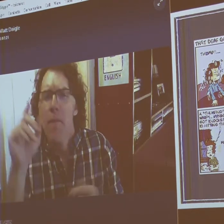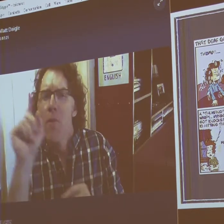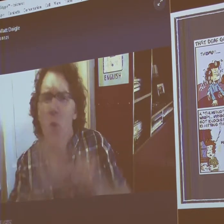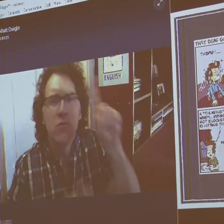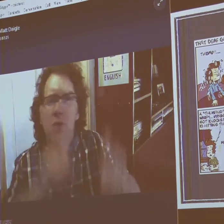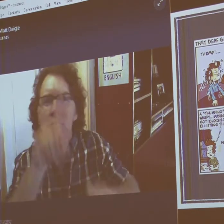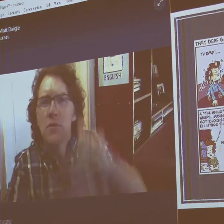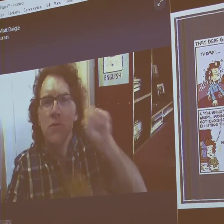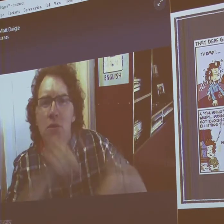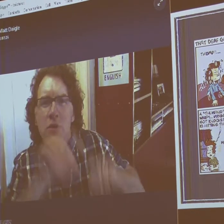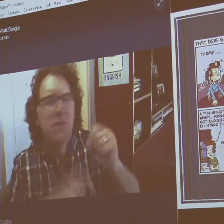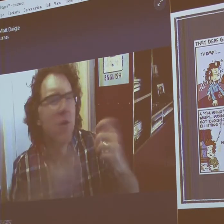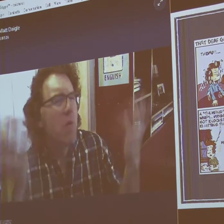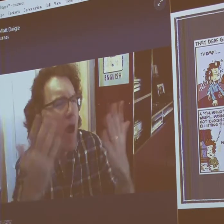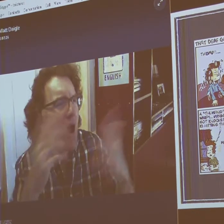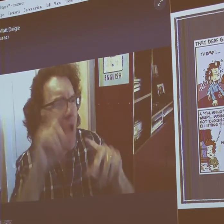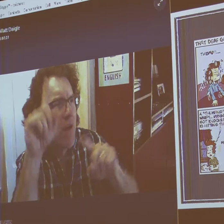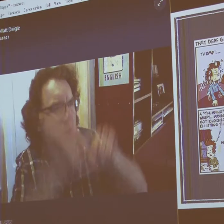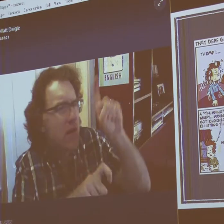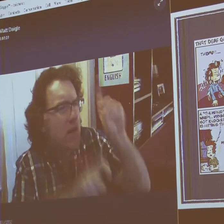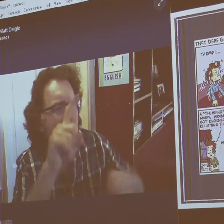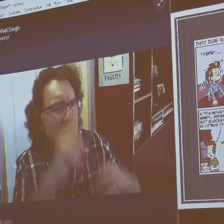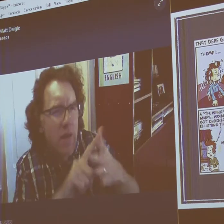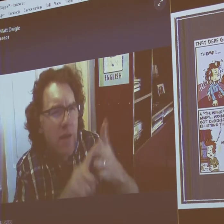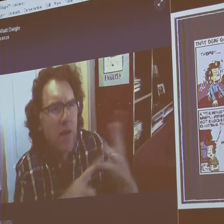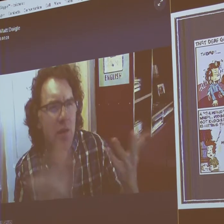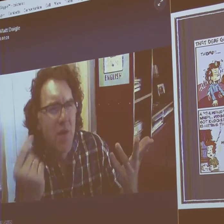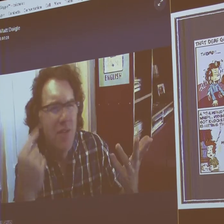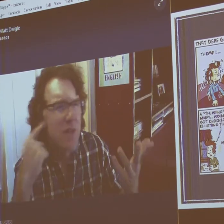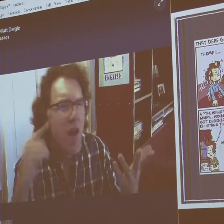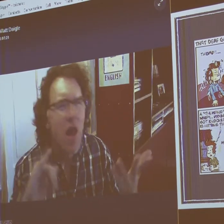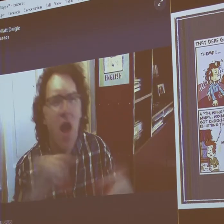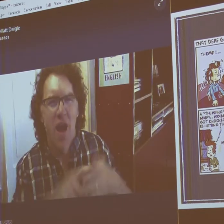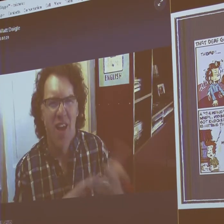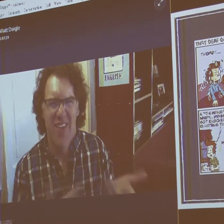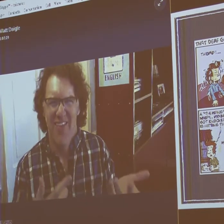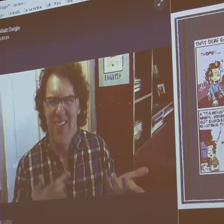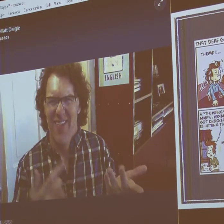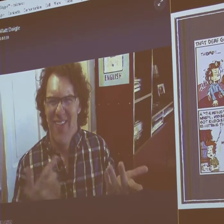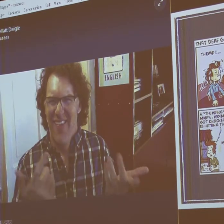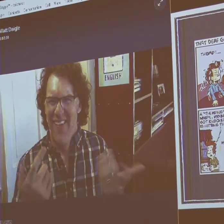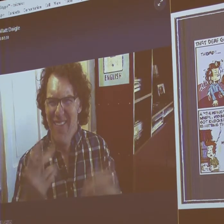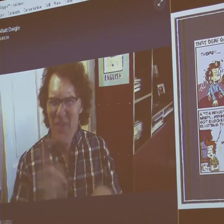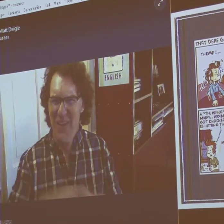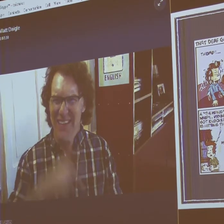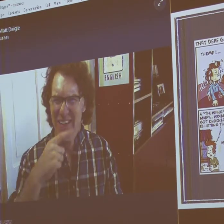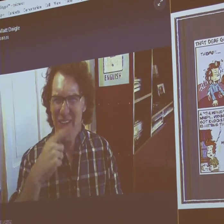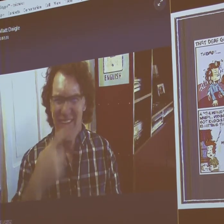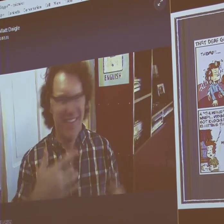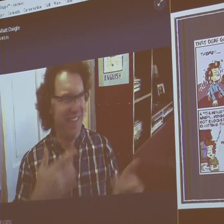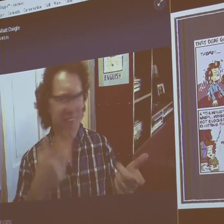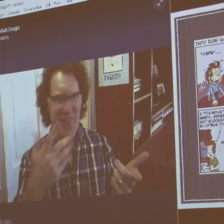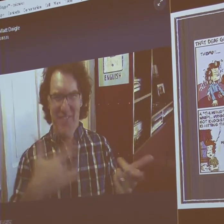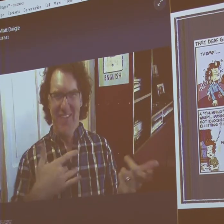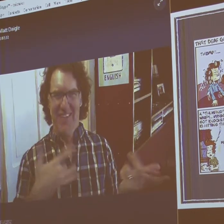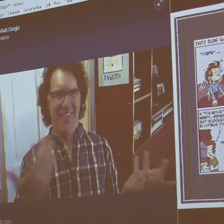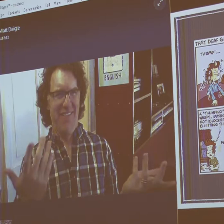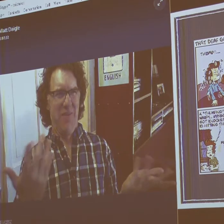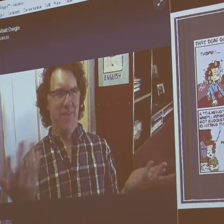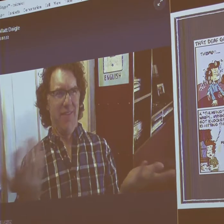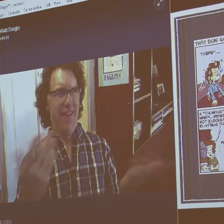couldn't hear the sound, so I kept asking her, what does it sound like, what does it sound like? But, of course,